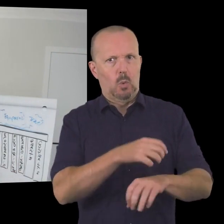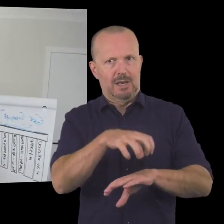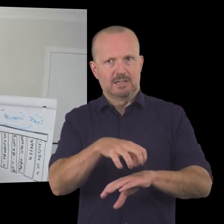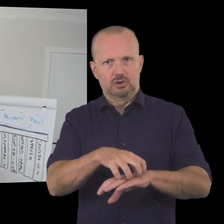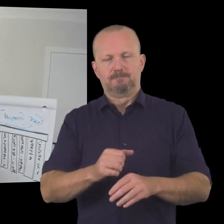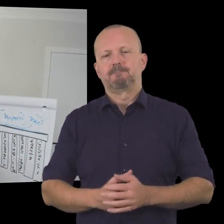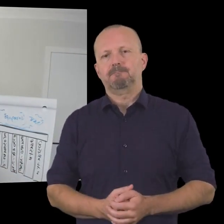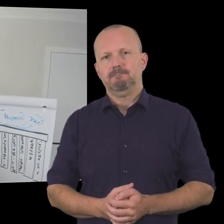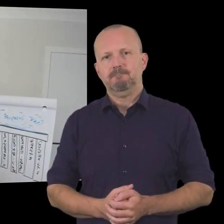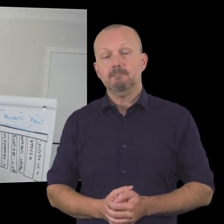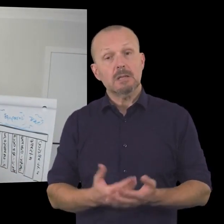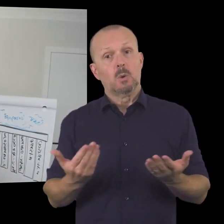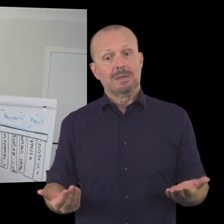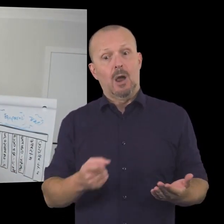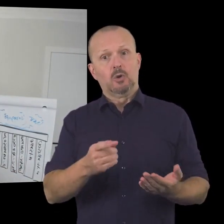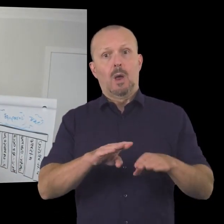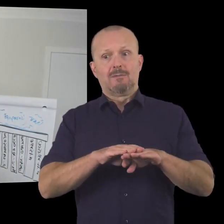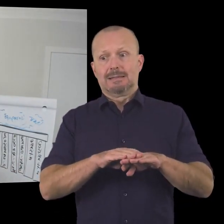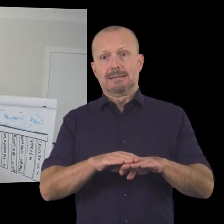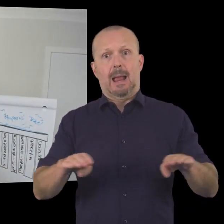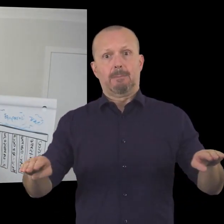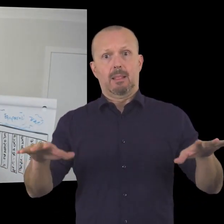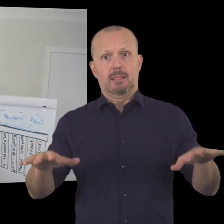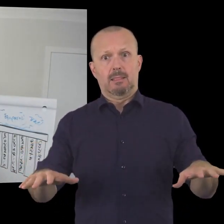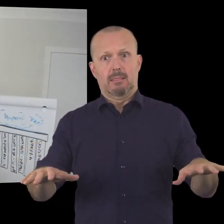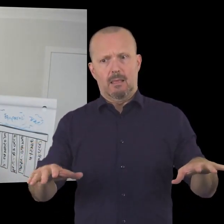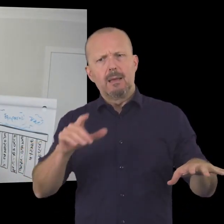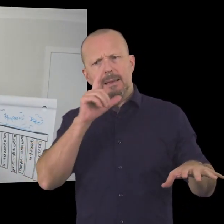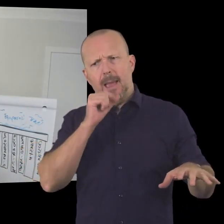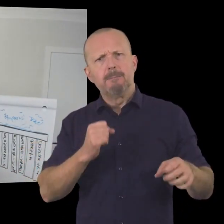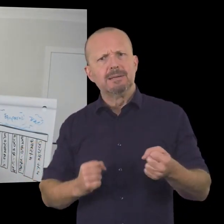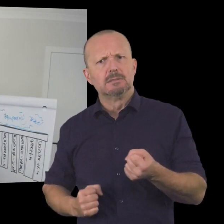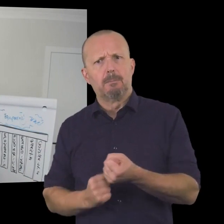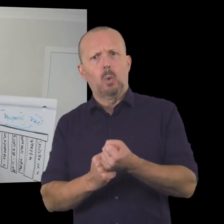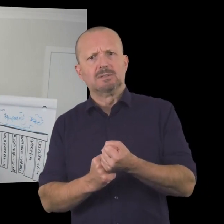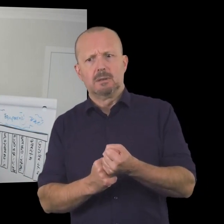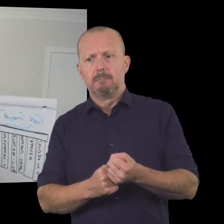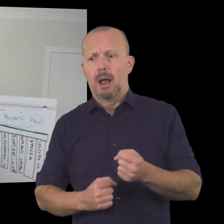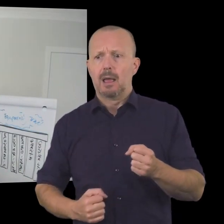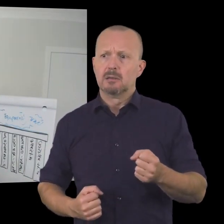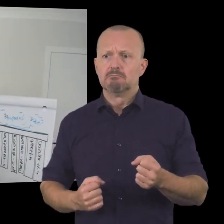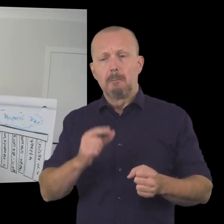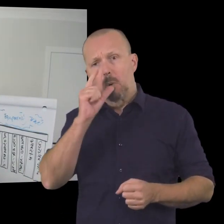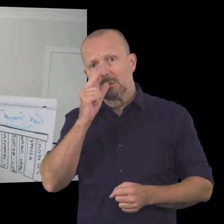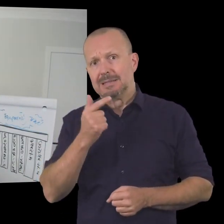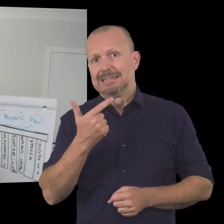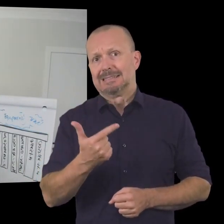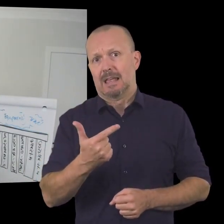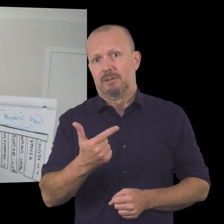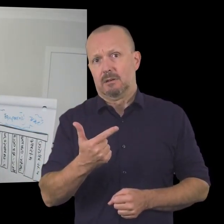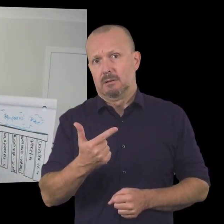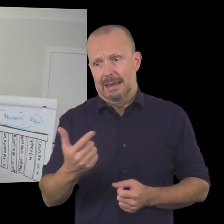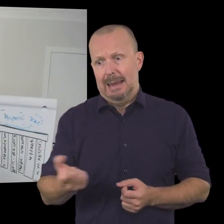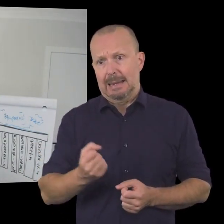okay so now you've got a tabletop which has all of your costs sitting on top which can be supported potentially by up to seven income streams